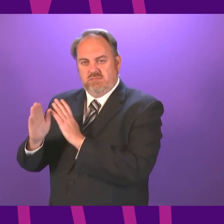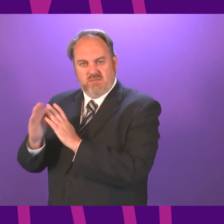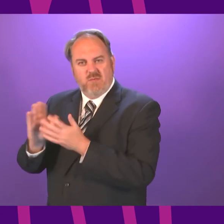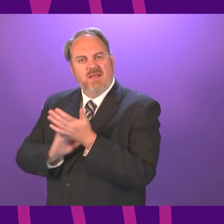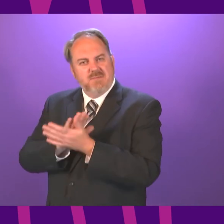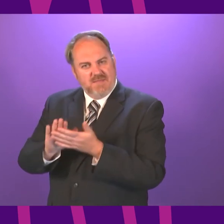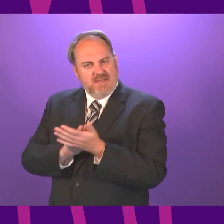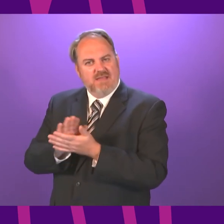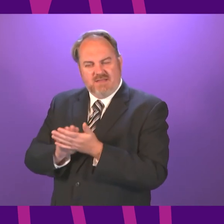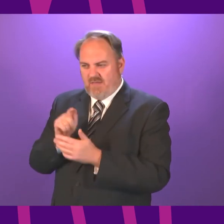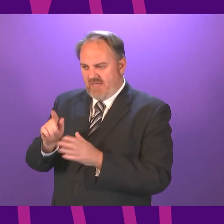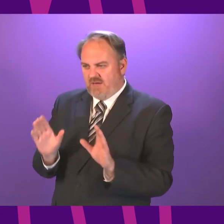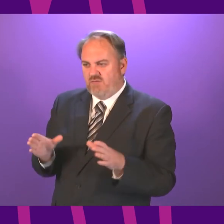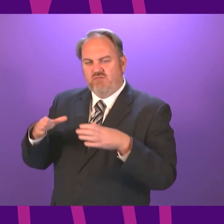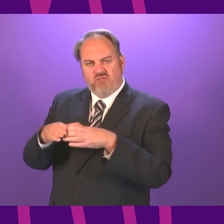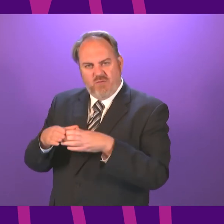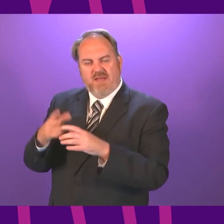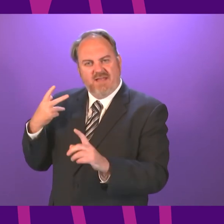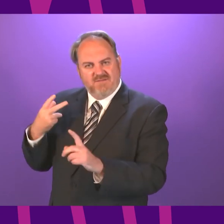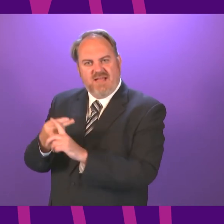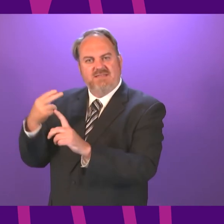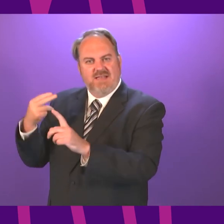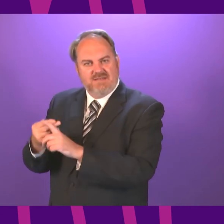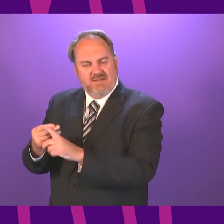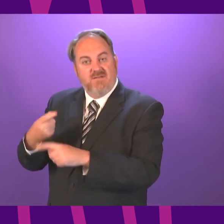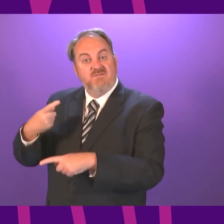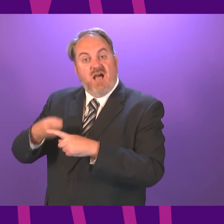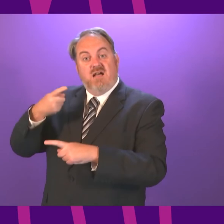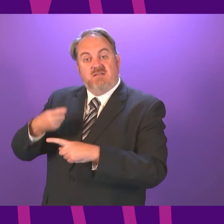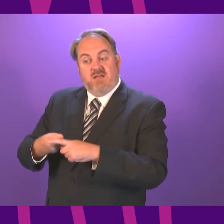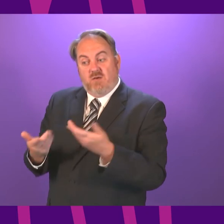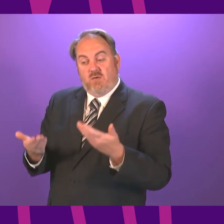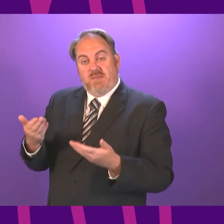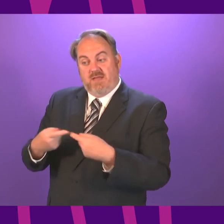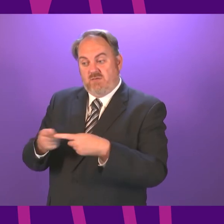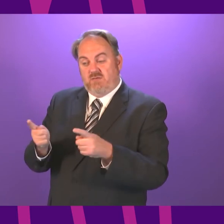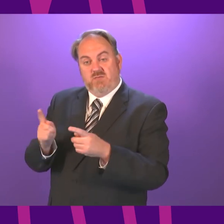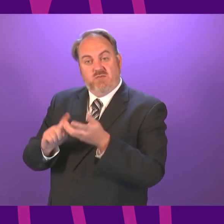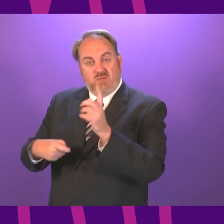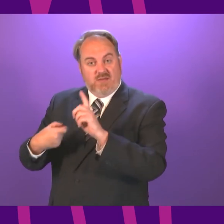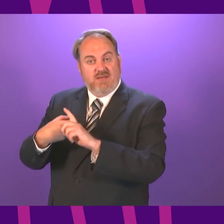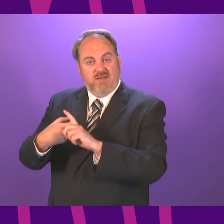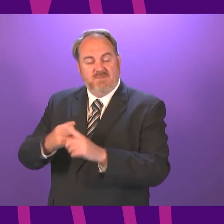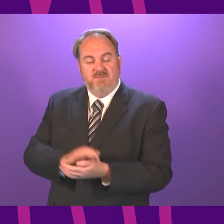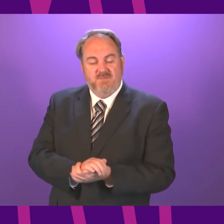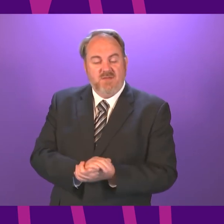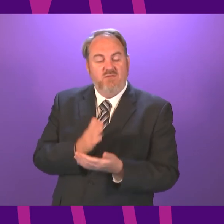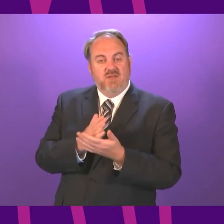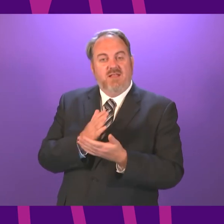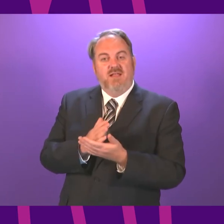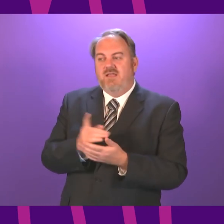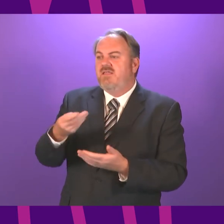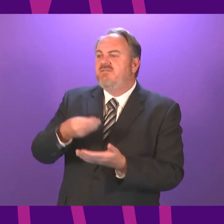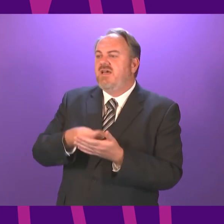through that population quickly. But we will work with health boards to make sure that they have all of the support that they need. And the Finance